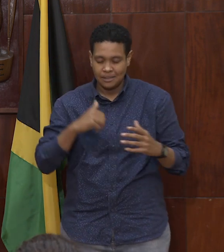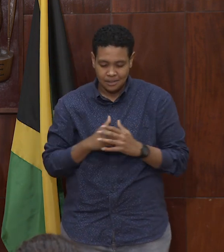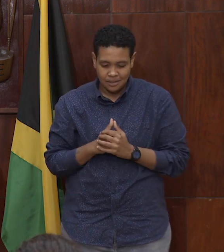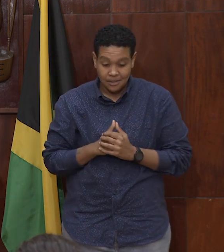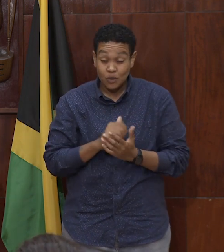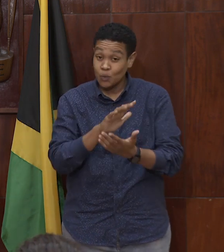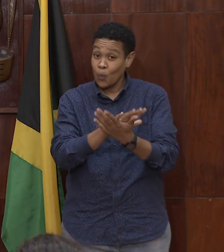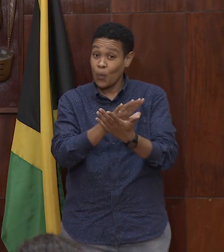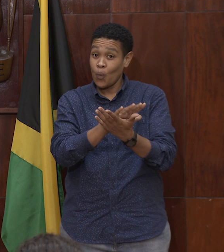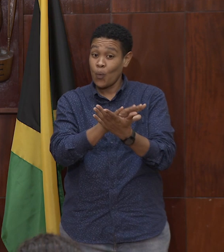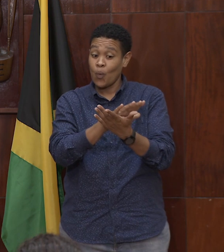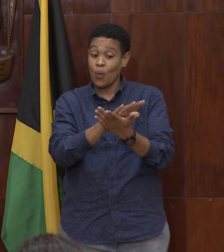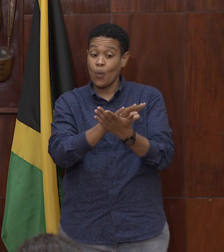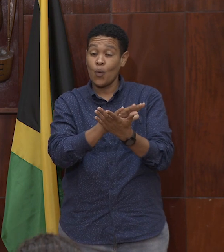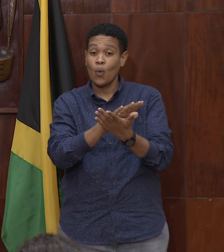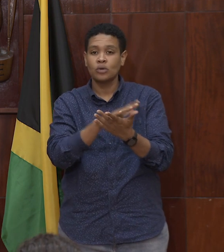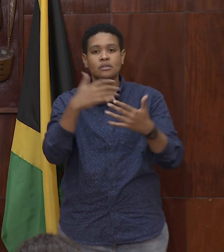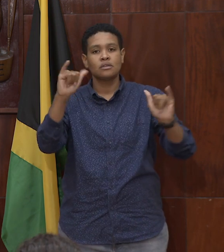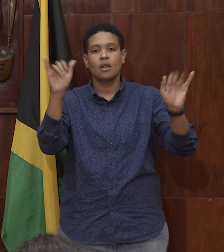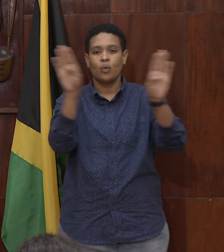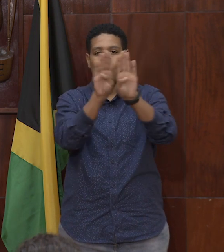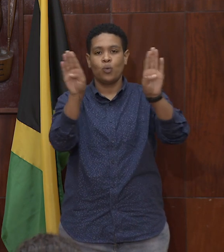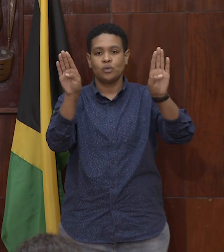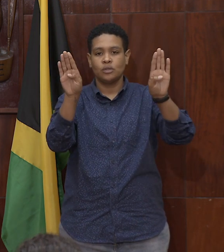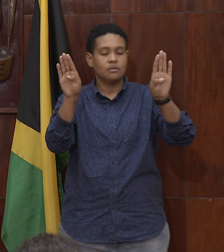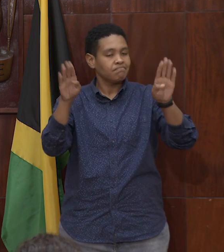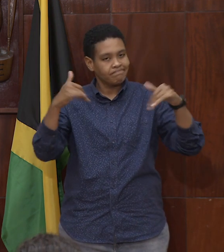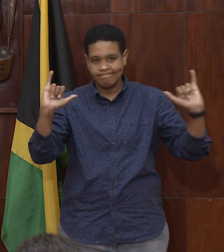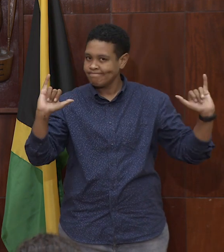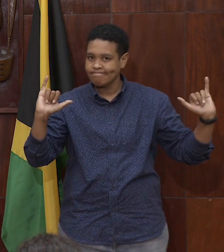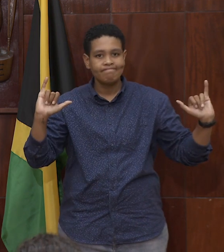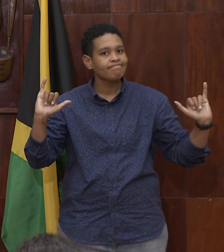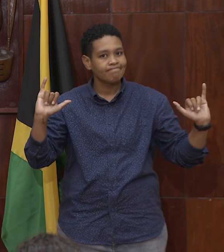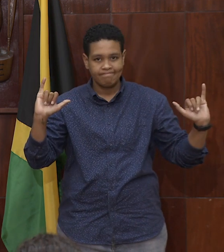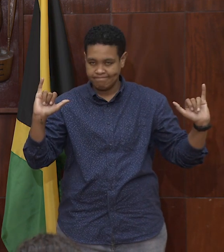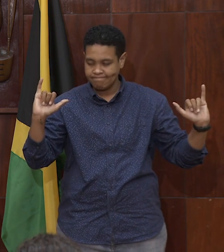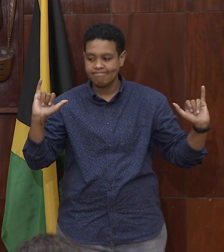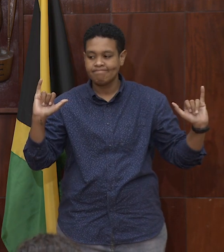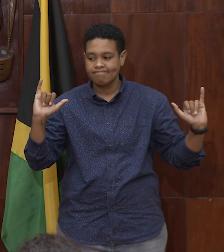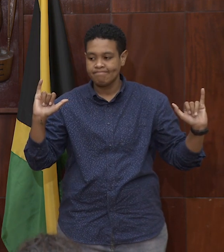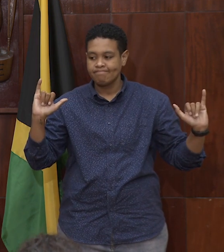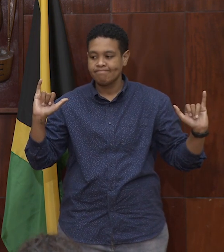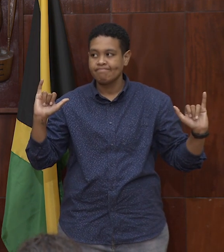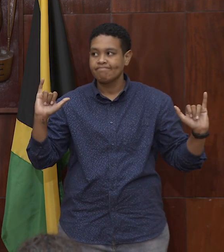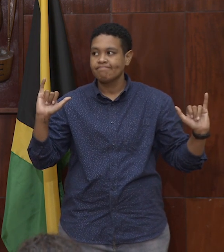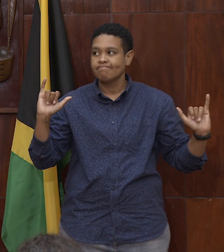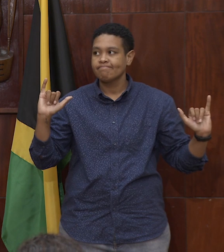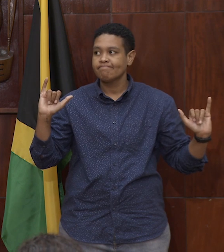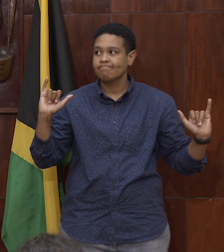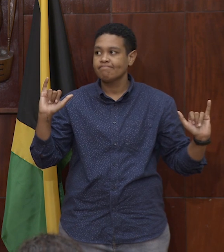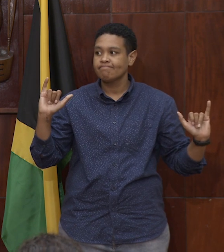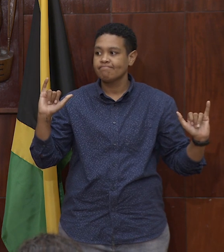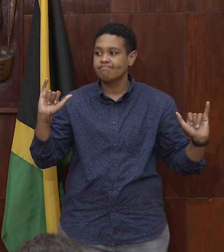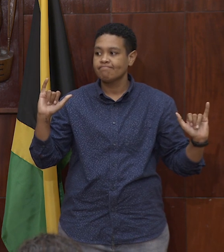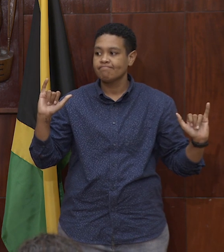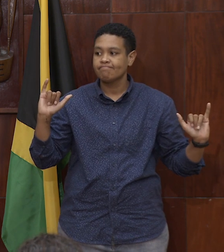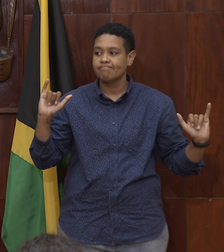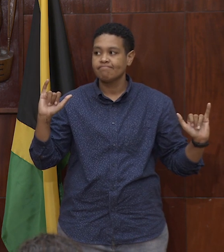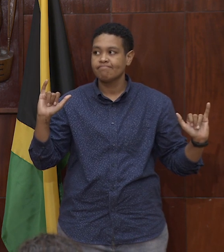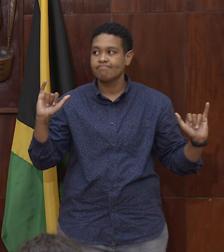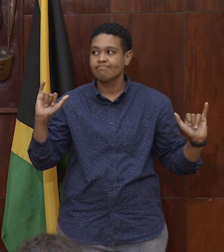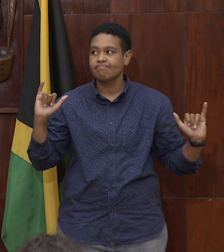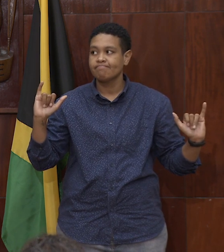Schools are to remain closed from the ending